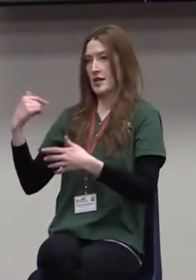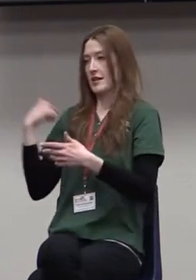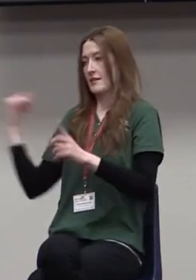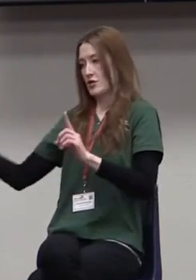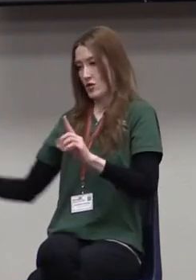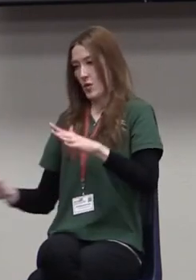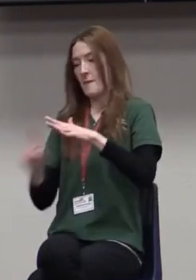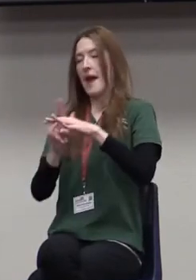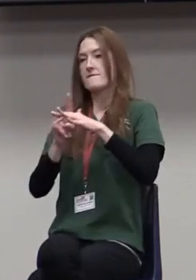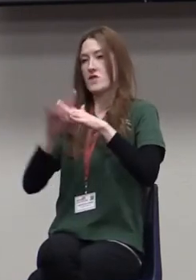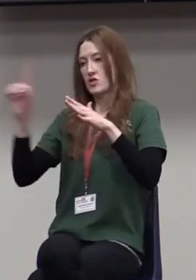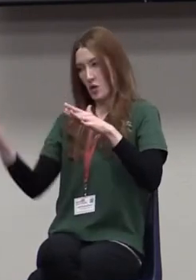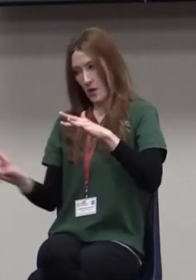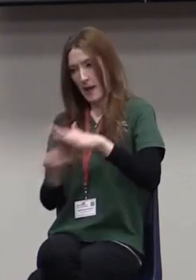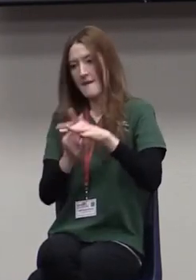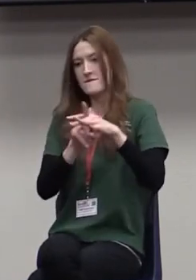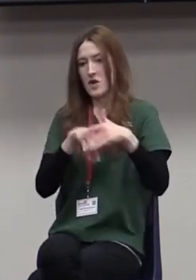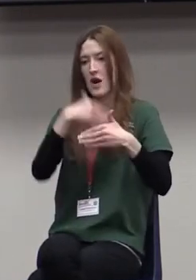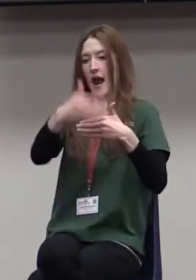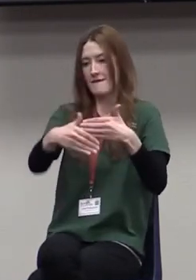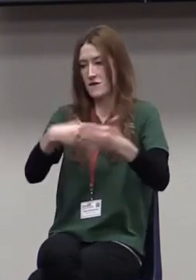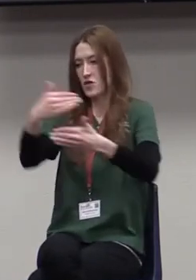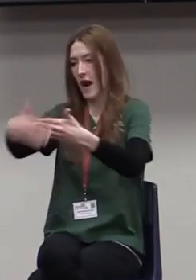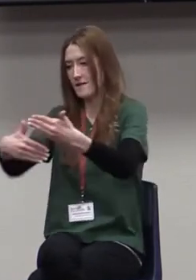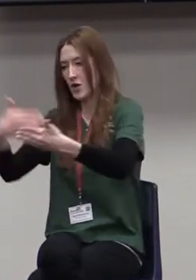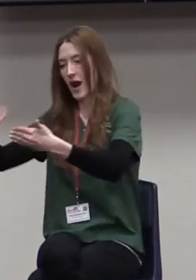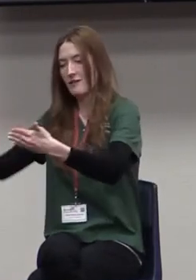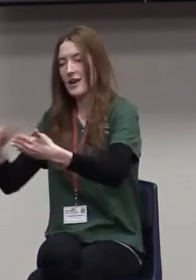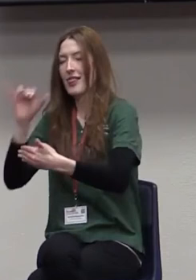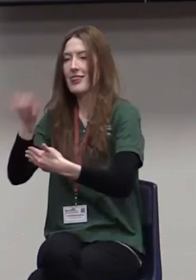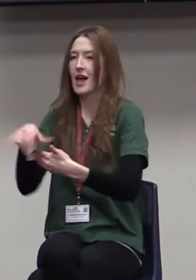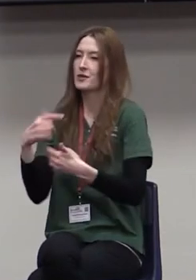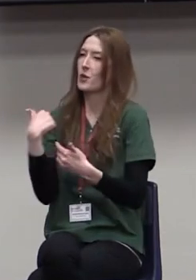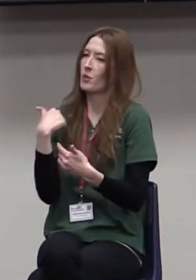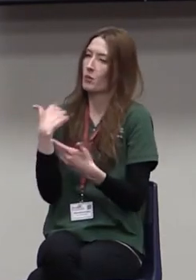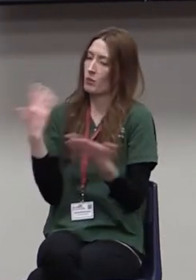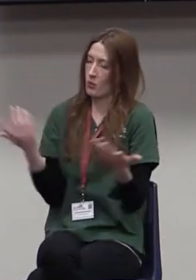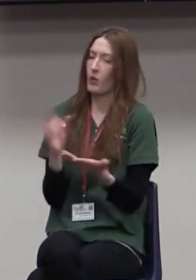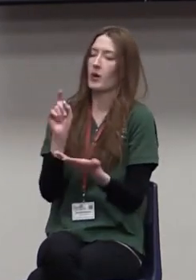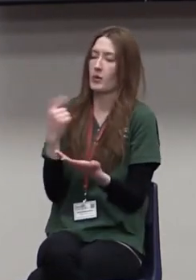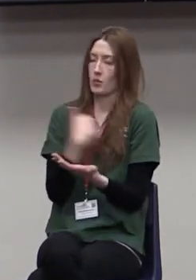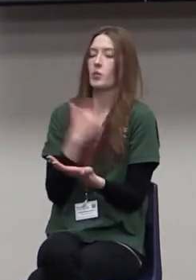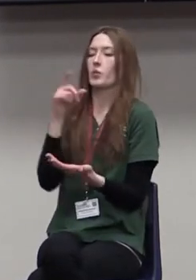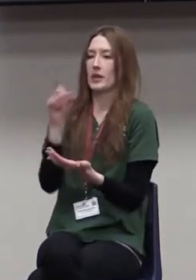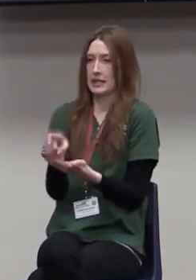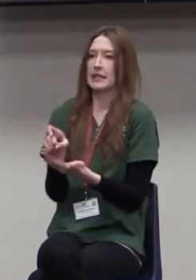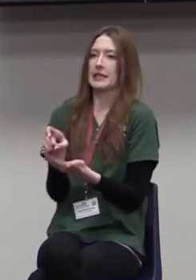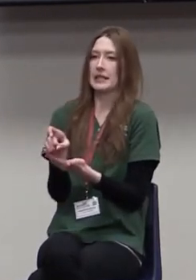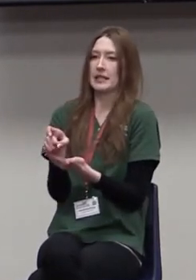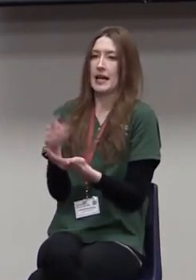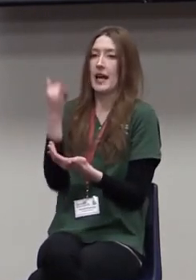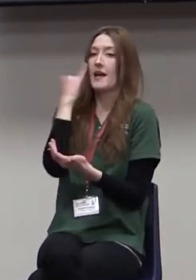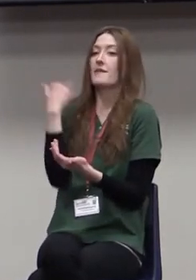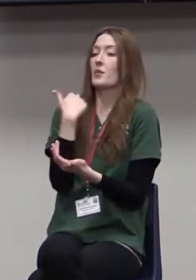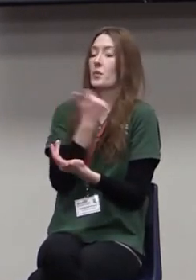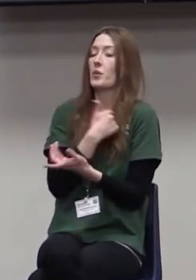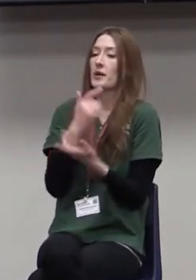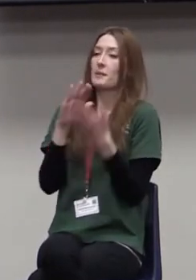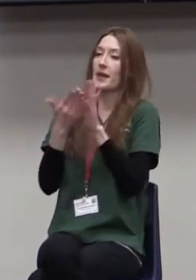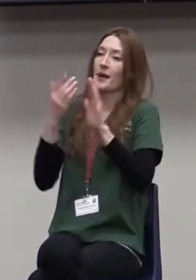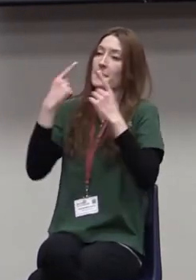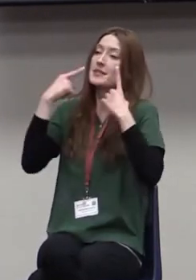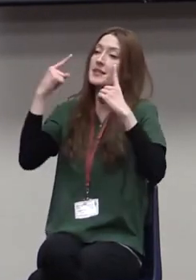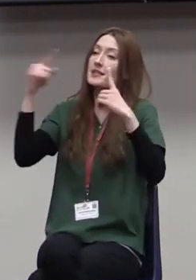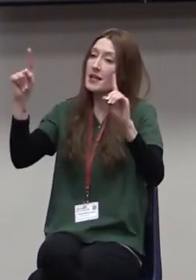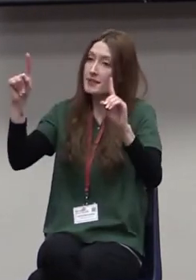And that's what we have to do. If we are going to be successful in navigating through these zones,